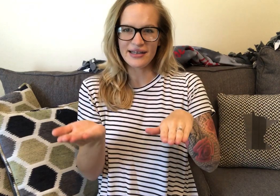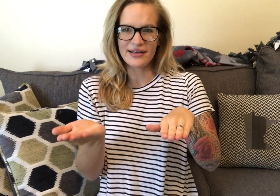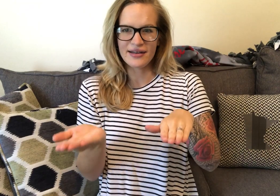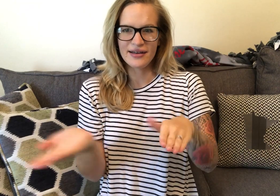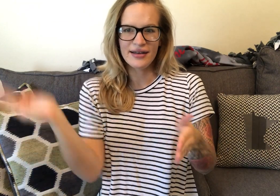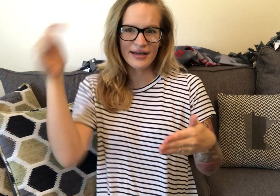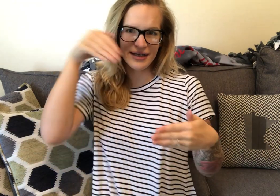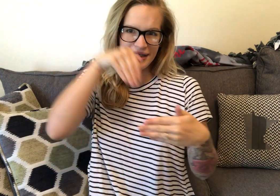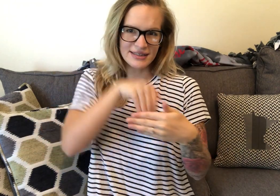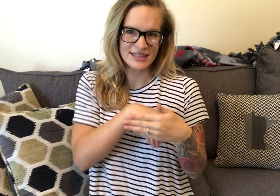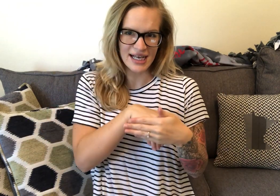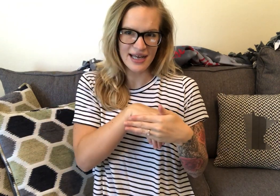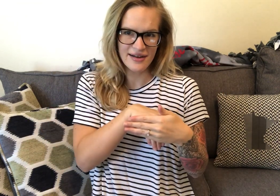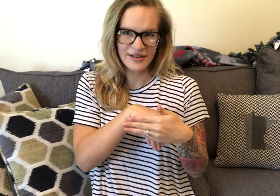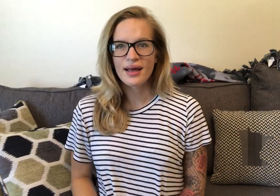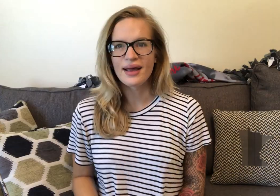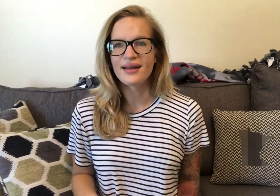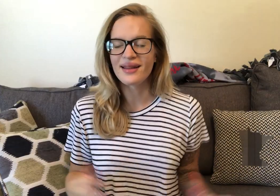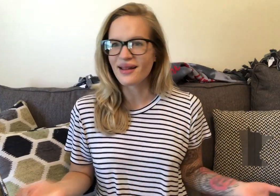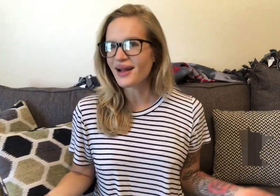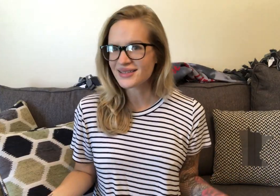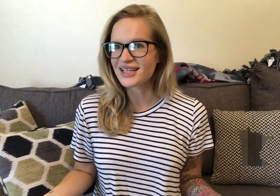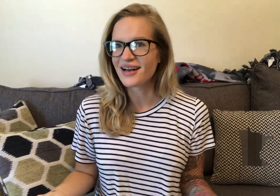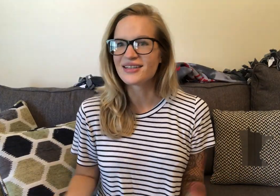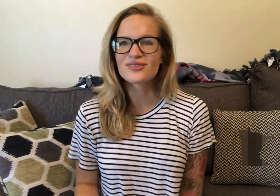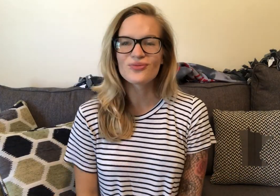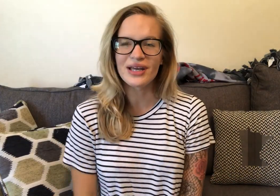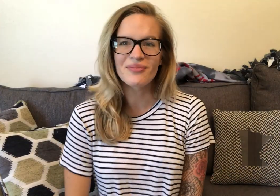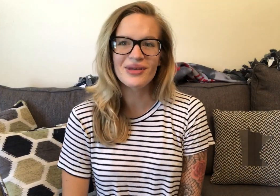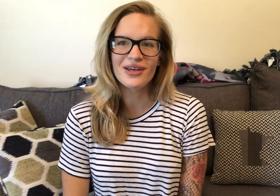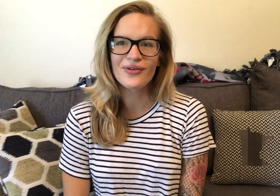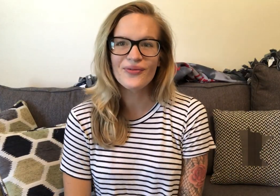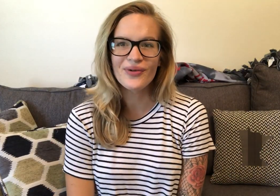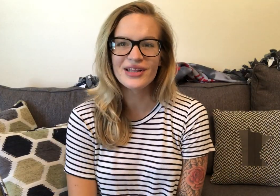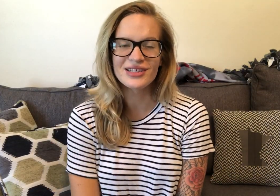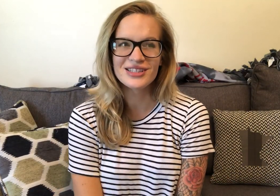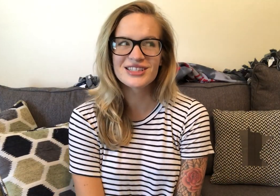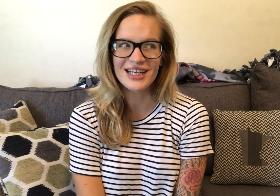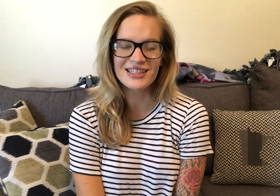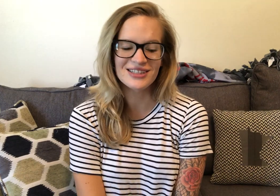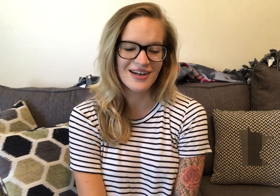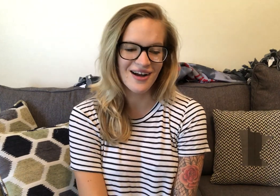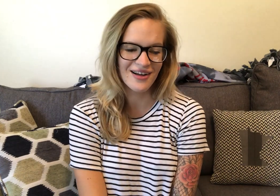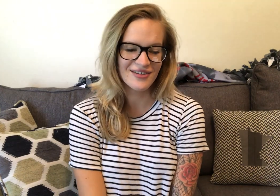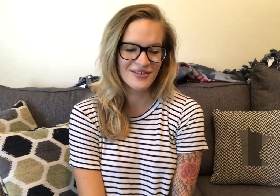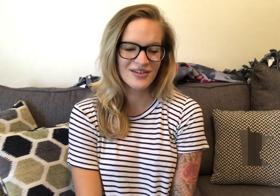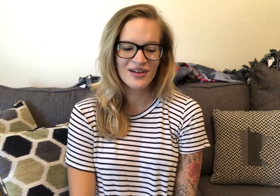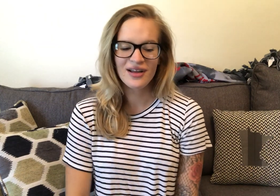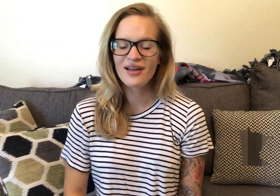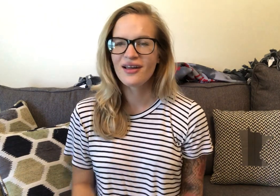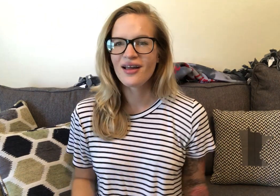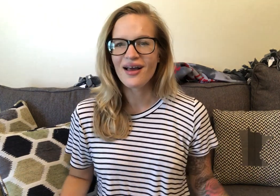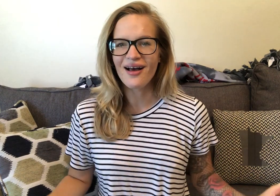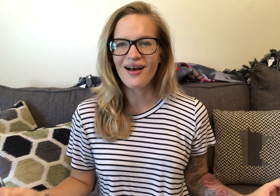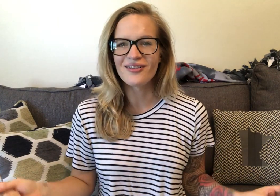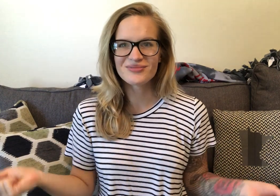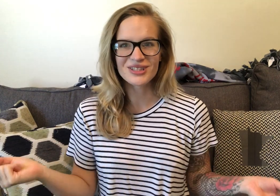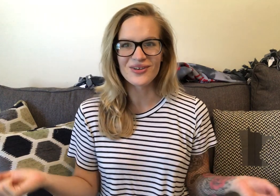Dying inside. And then the next line is, wake me when the shakes are gone. So